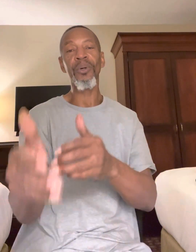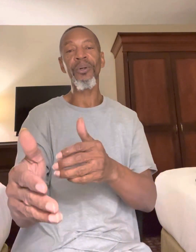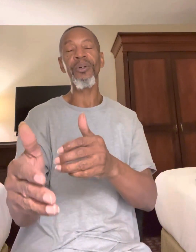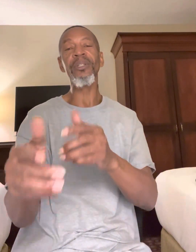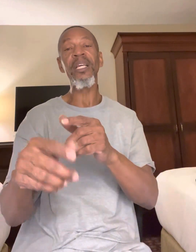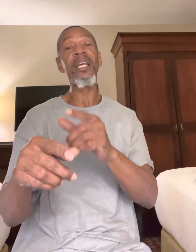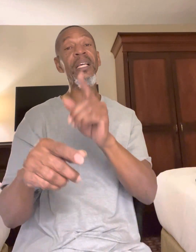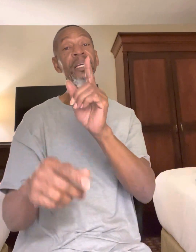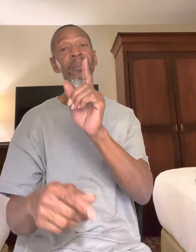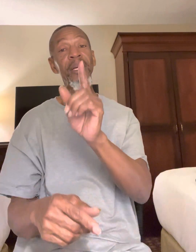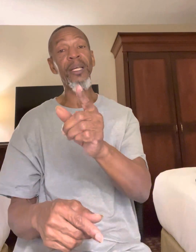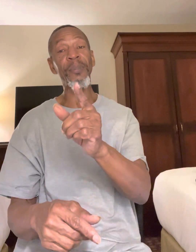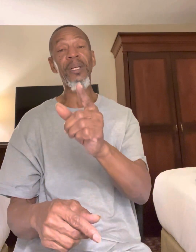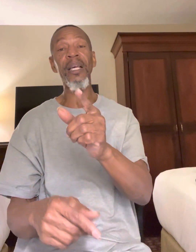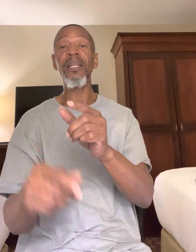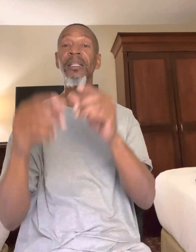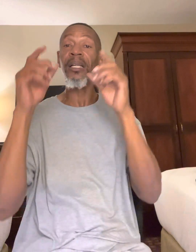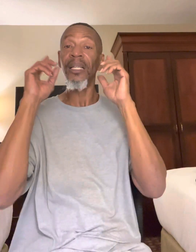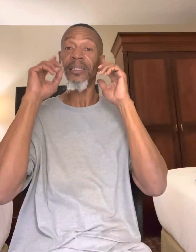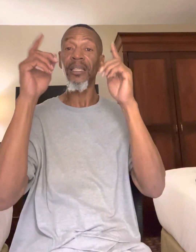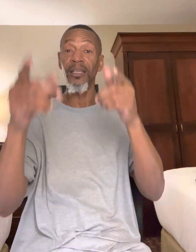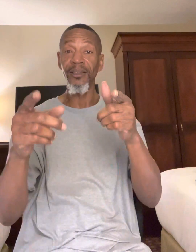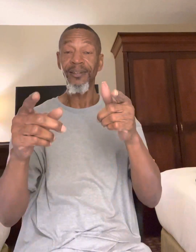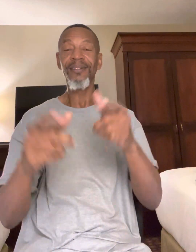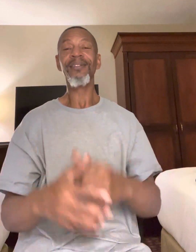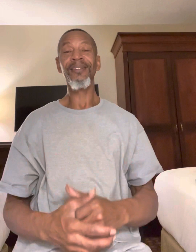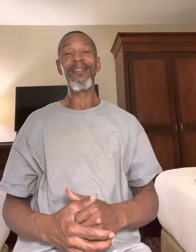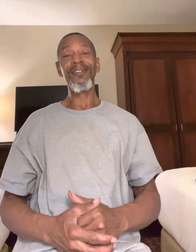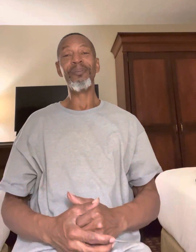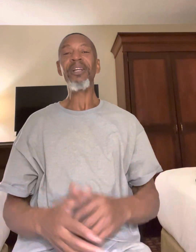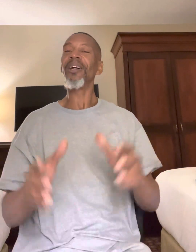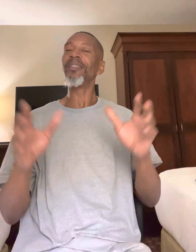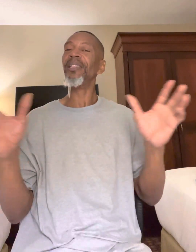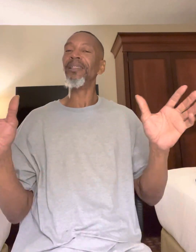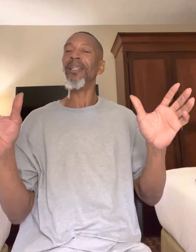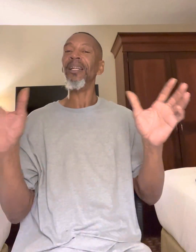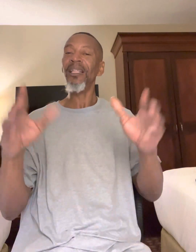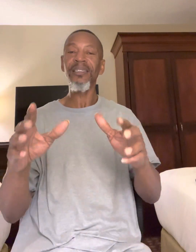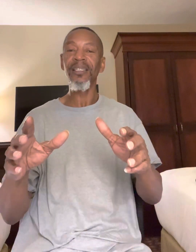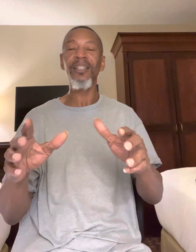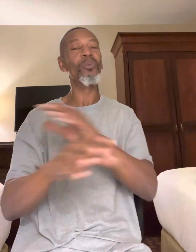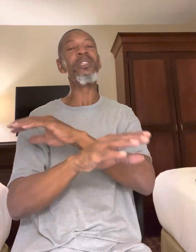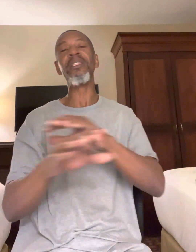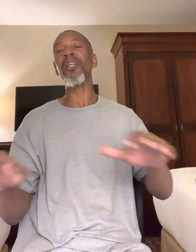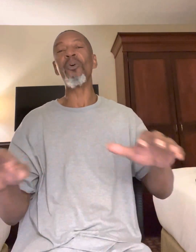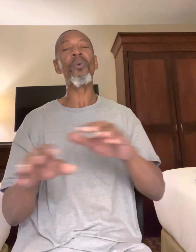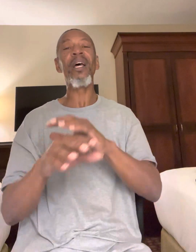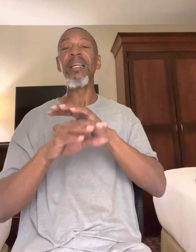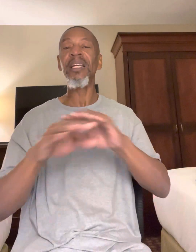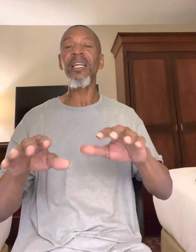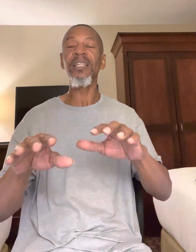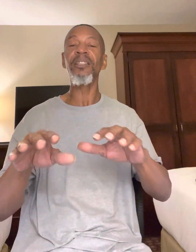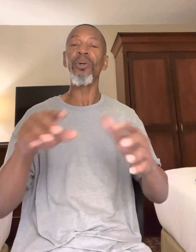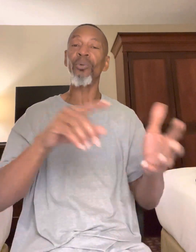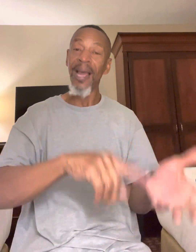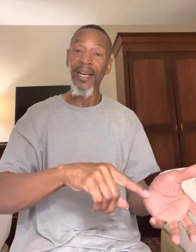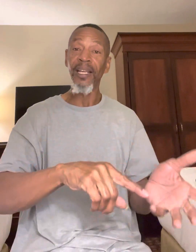word then can manipulate the listener because the listener was nowhere near the writing